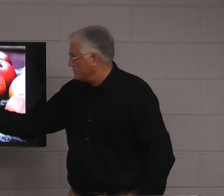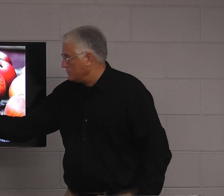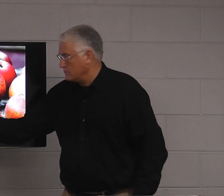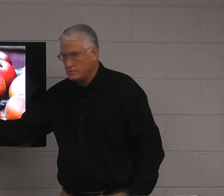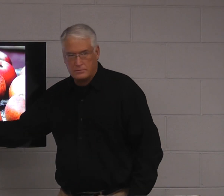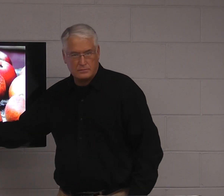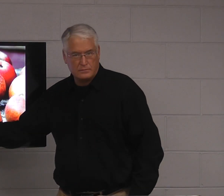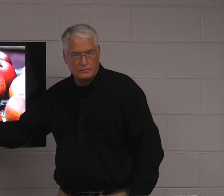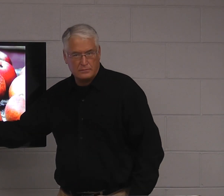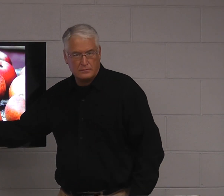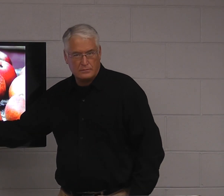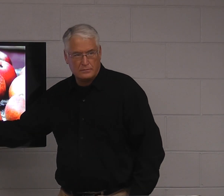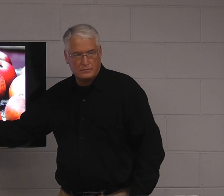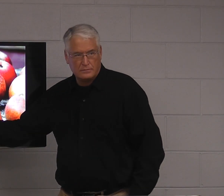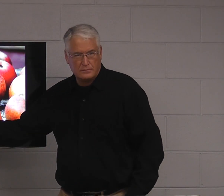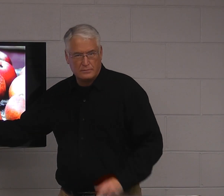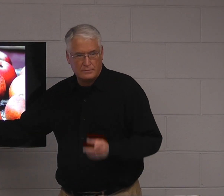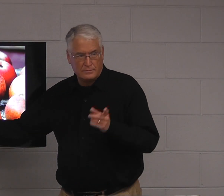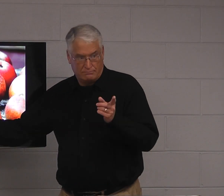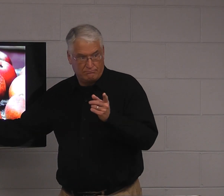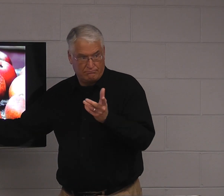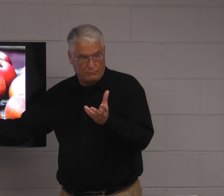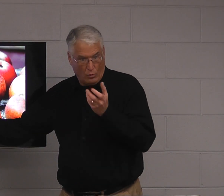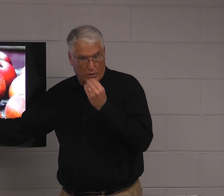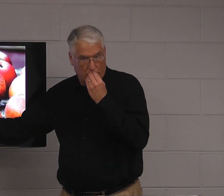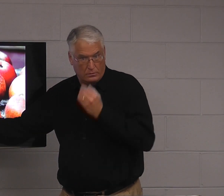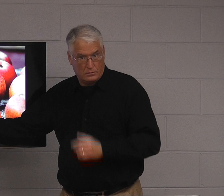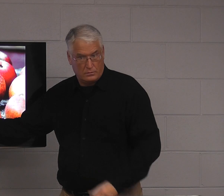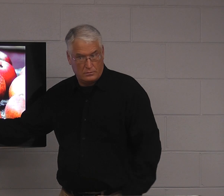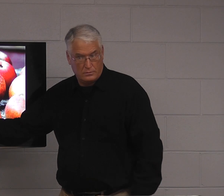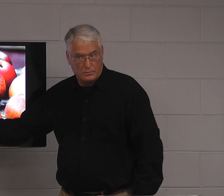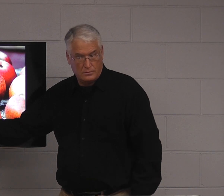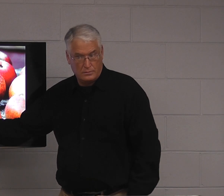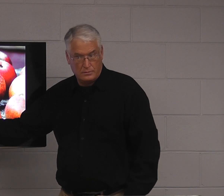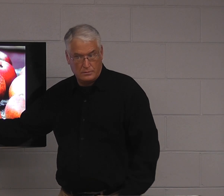So, you see all these apples and there's the one bad apple. You want to eat that one?